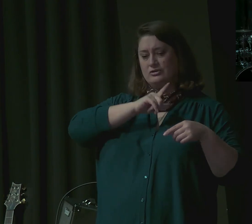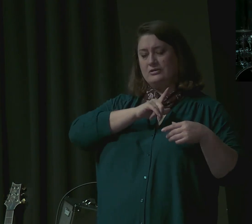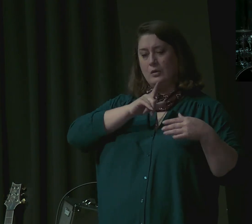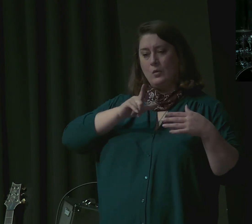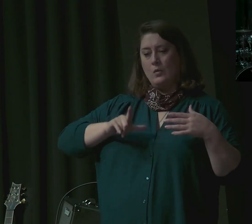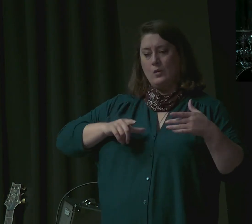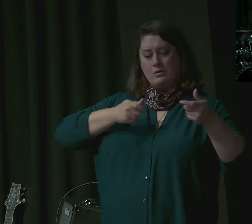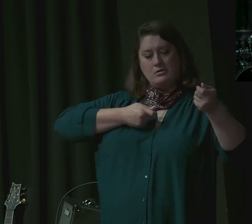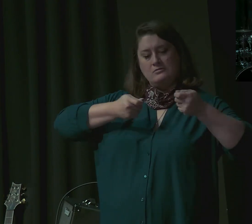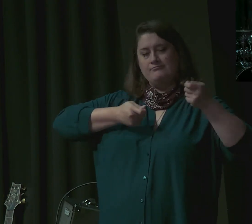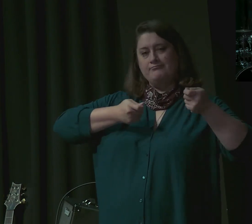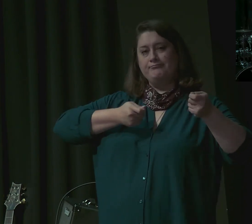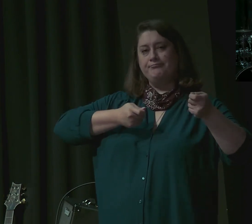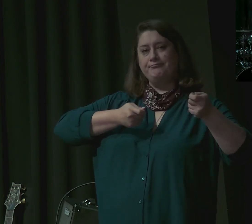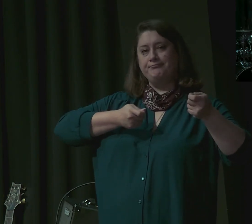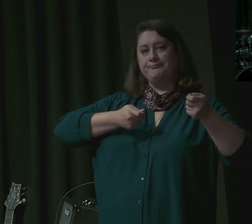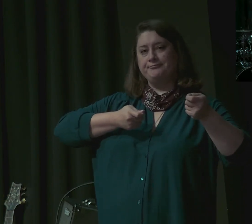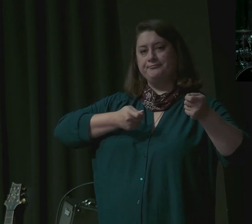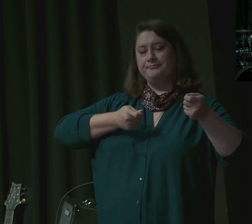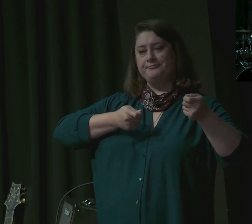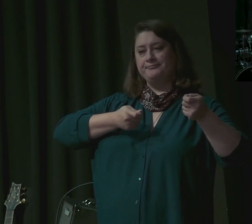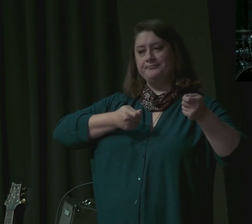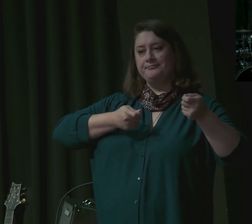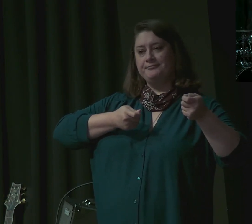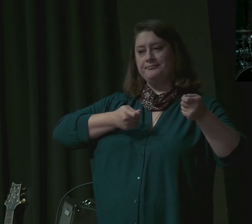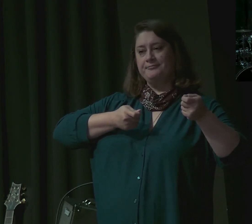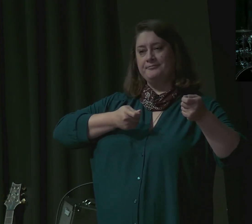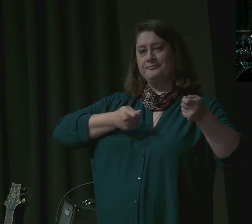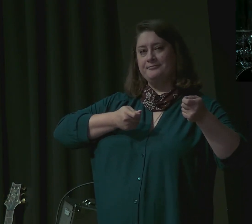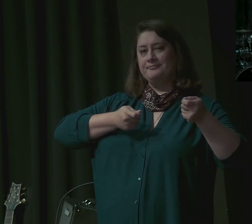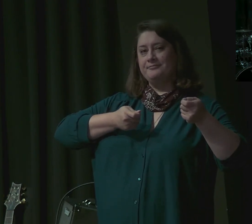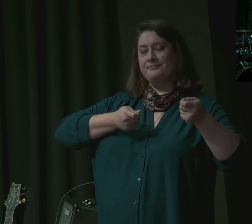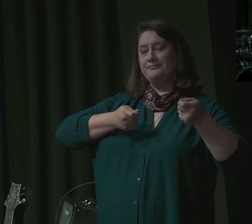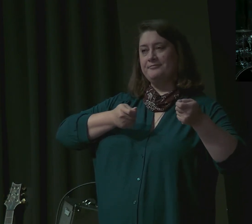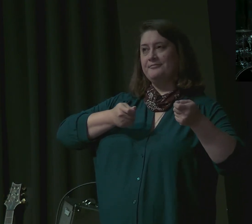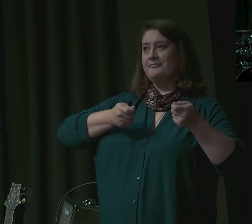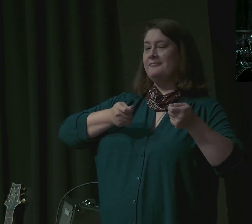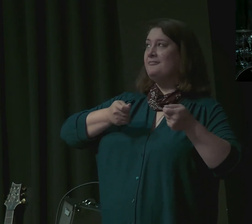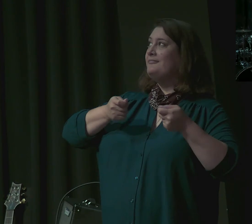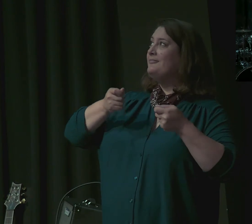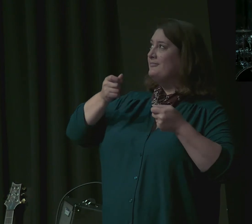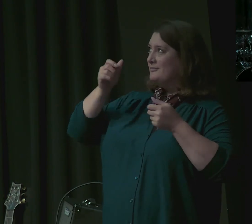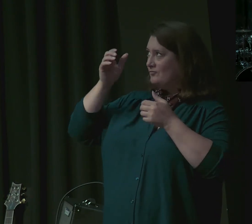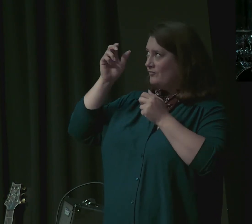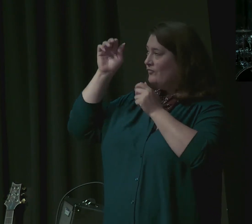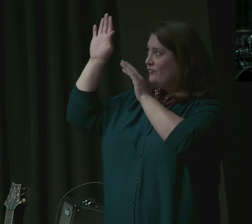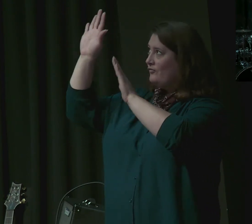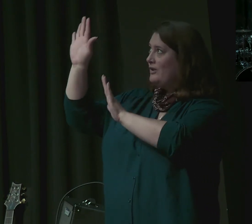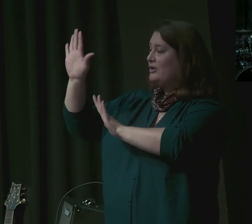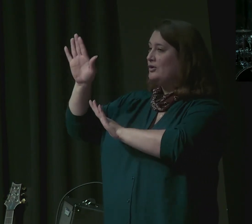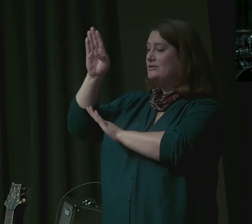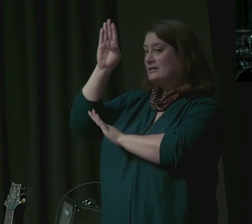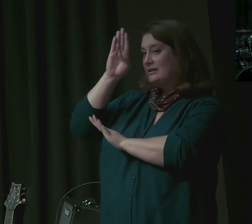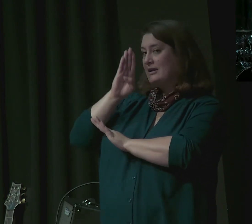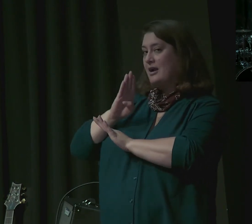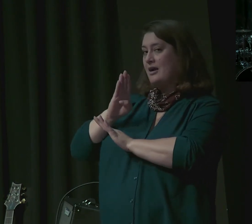the Lord and seems to have even brought this steward, the faith in the God